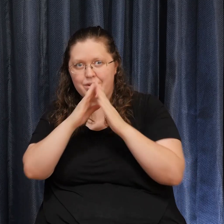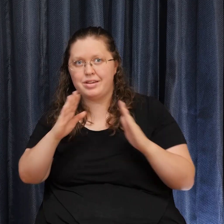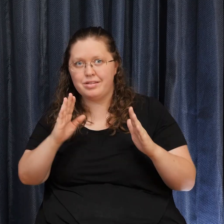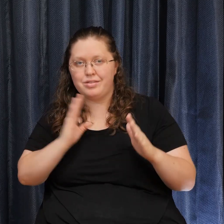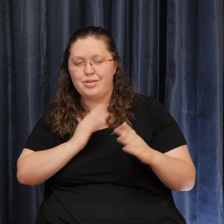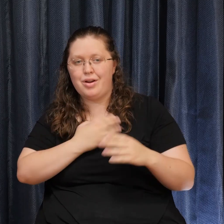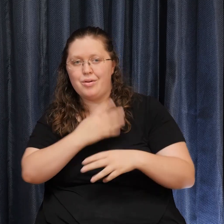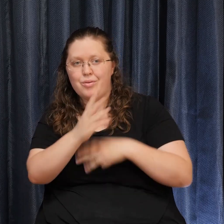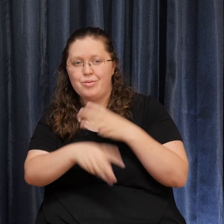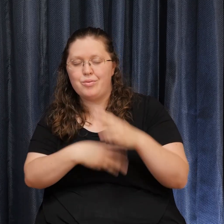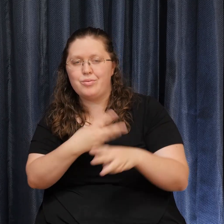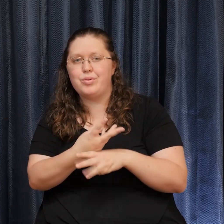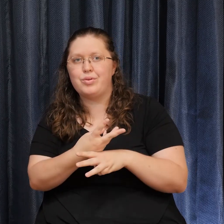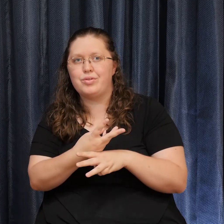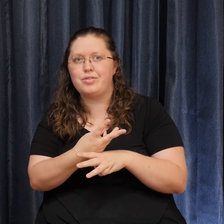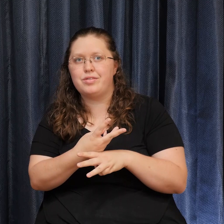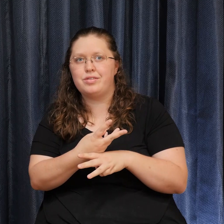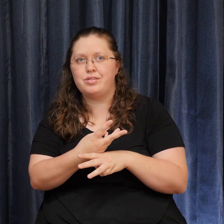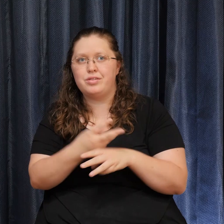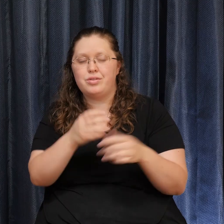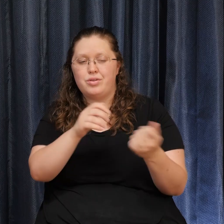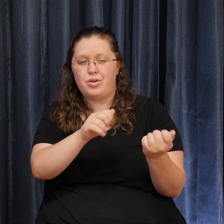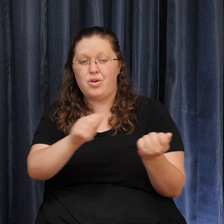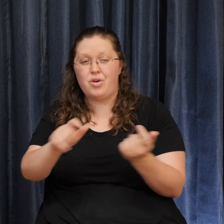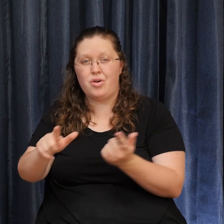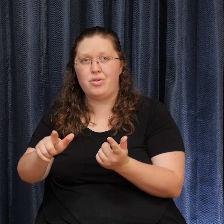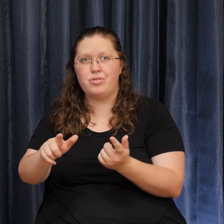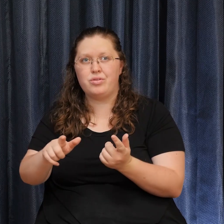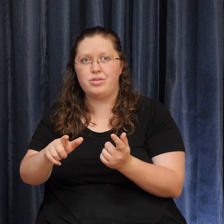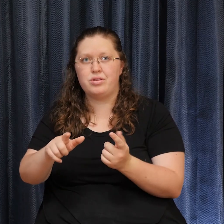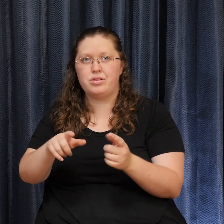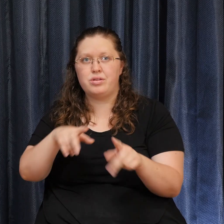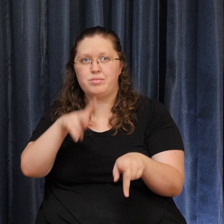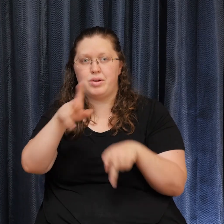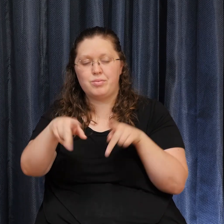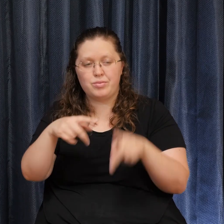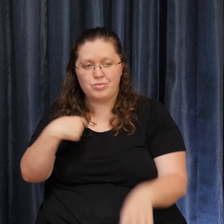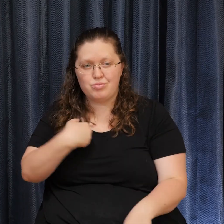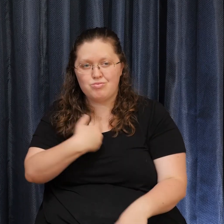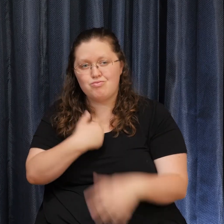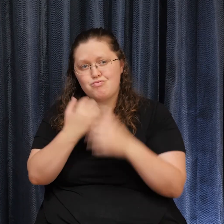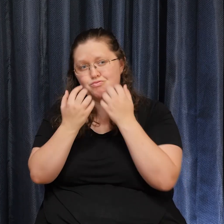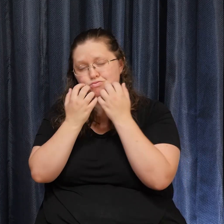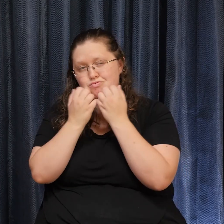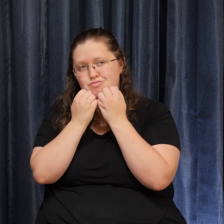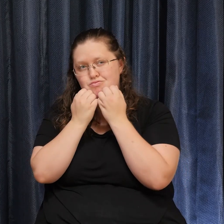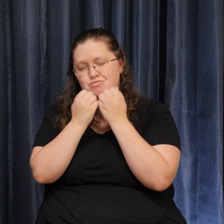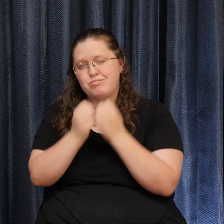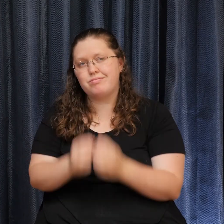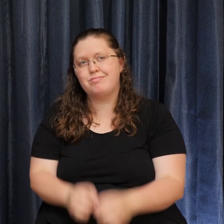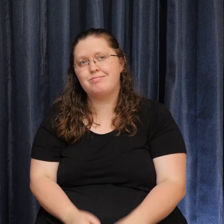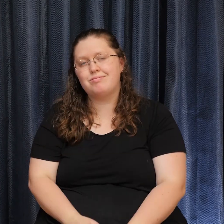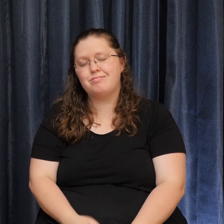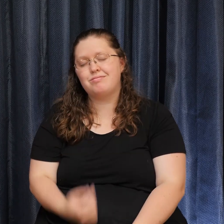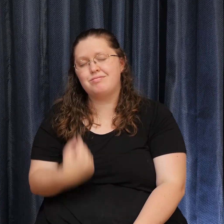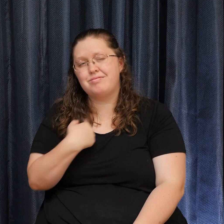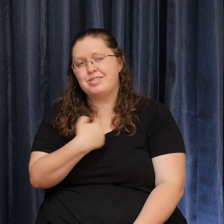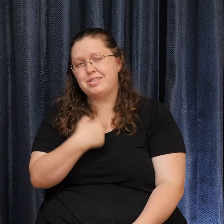hearts, to all of those for whom we care. We acknowledge the presence and the power of